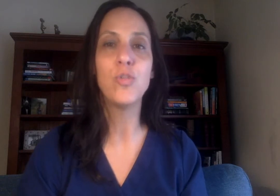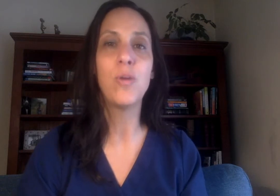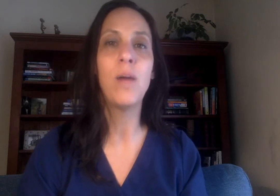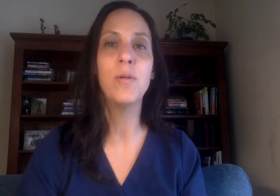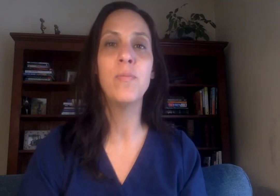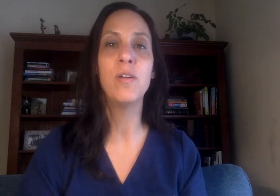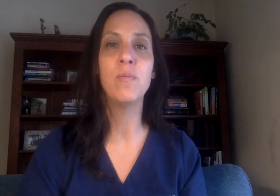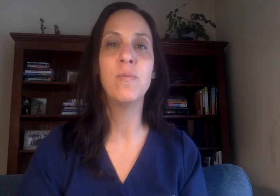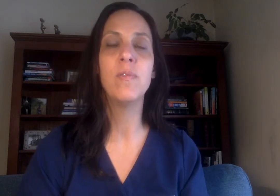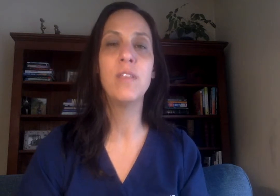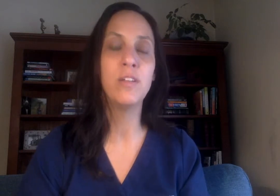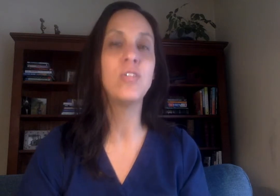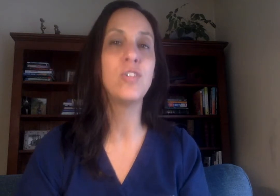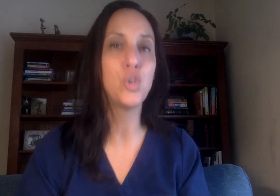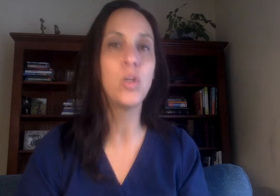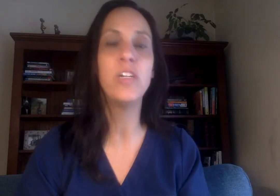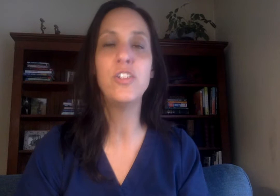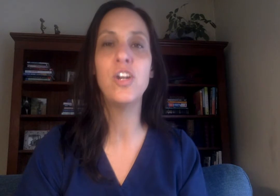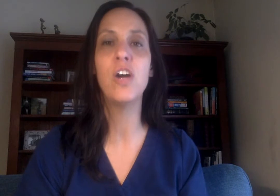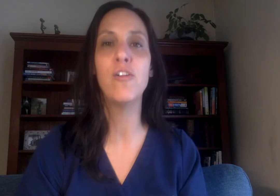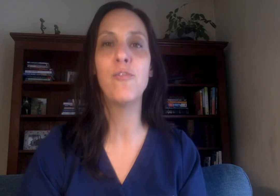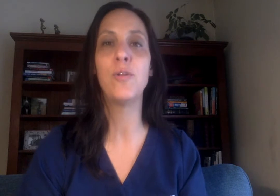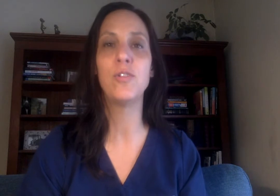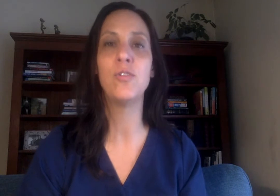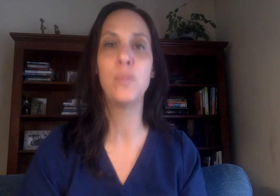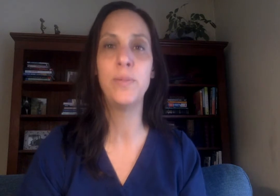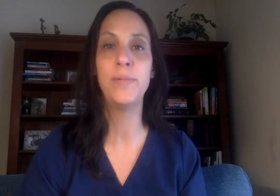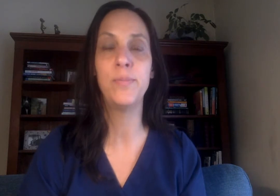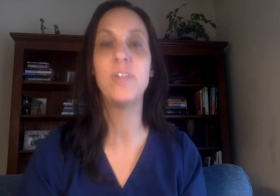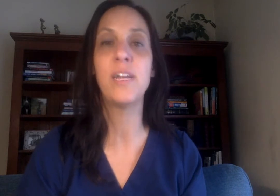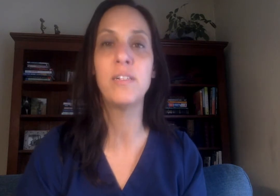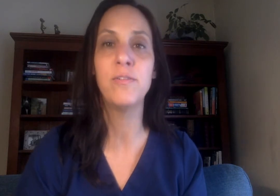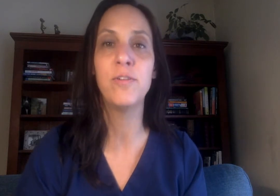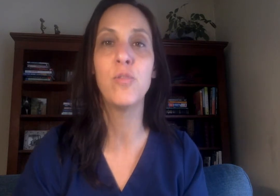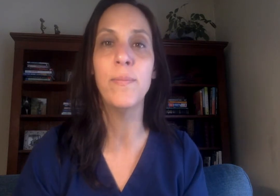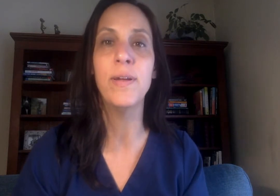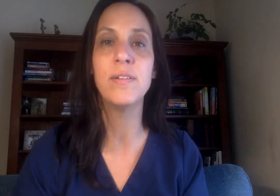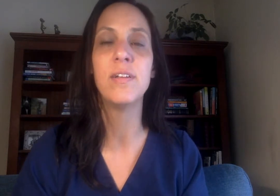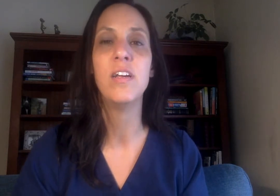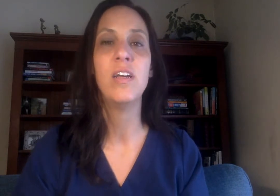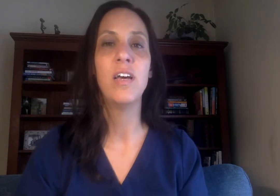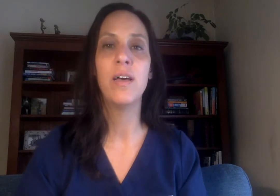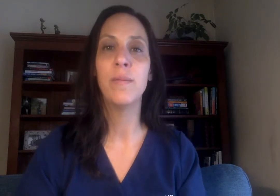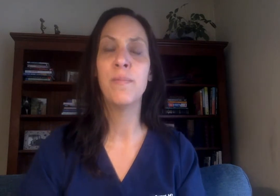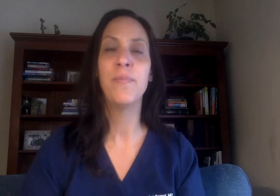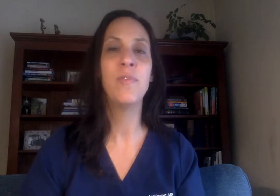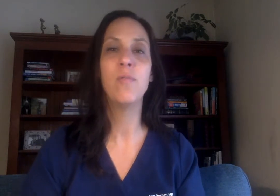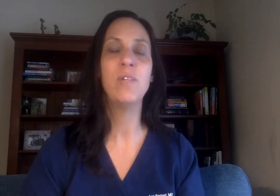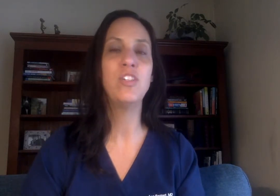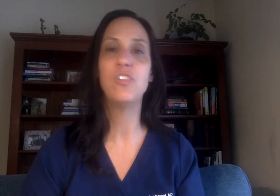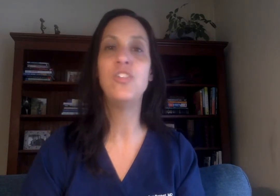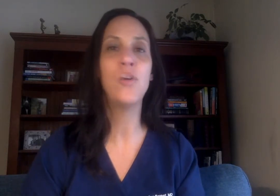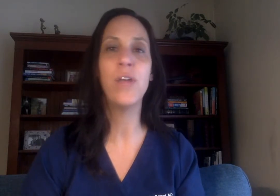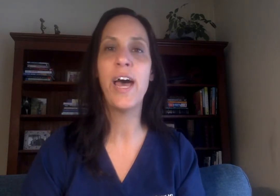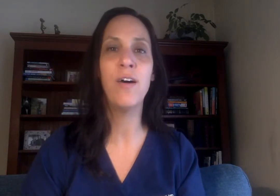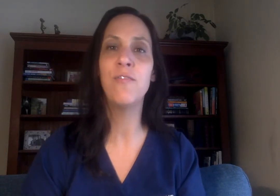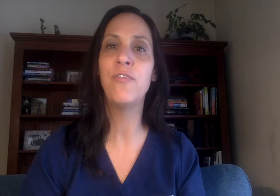problem that there's a shortage of personal protective equipment. We just don't have